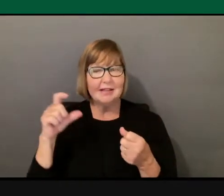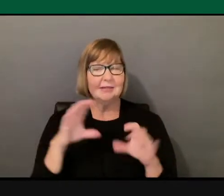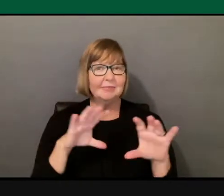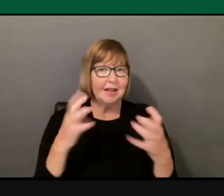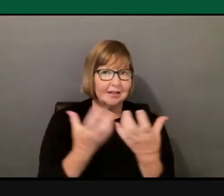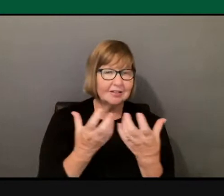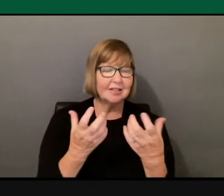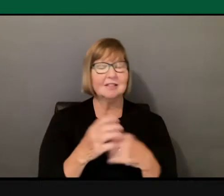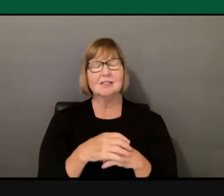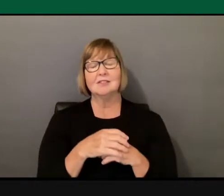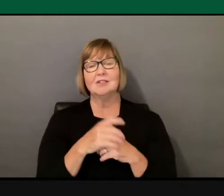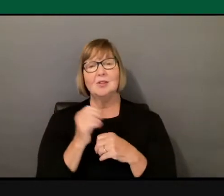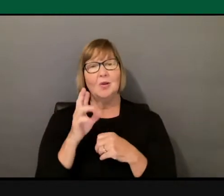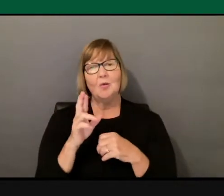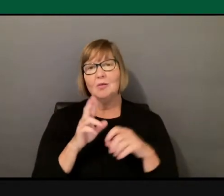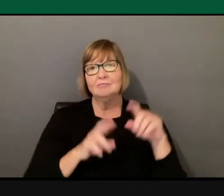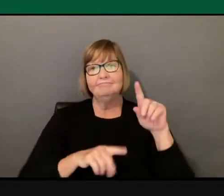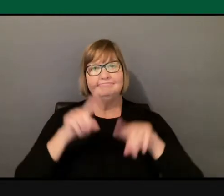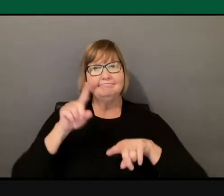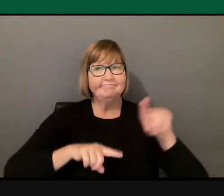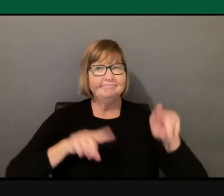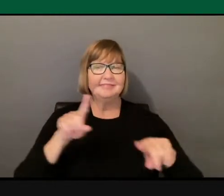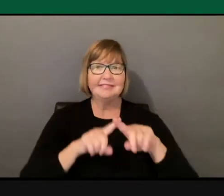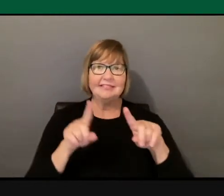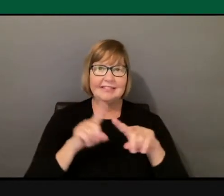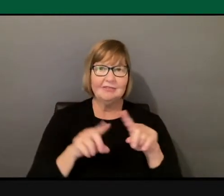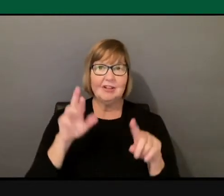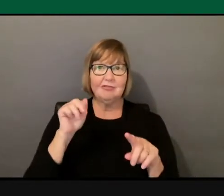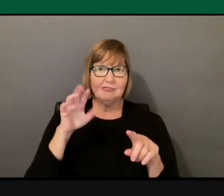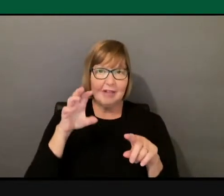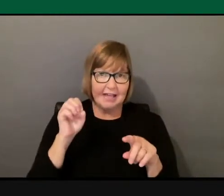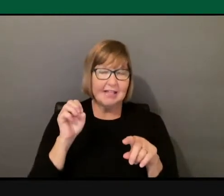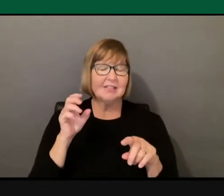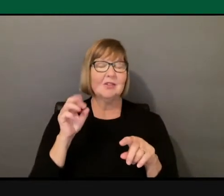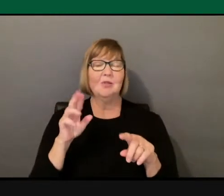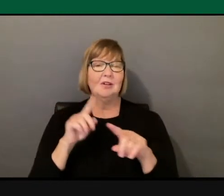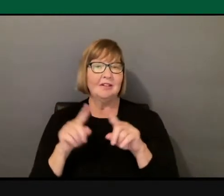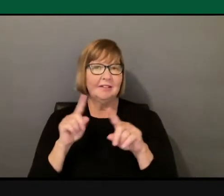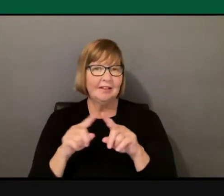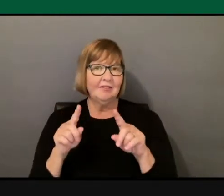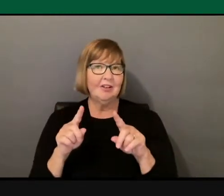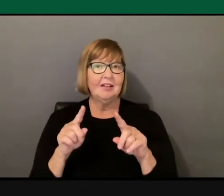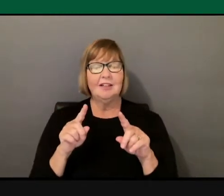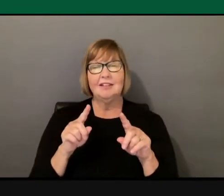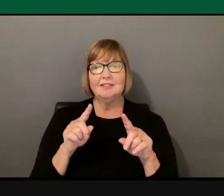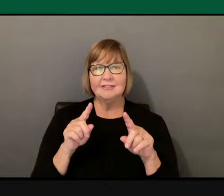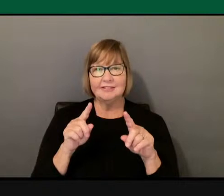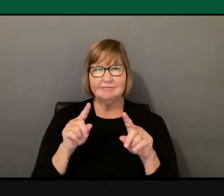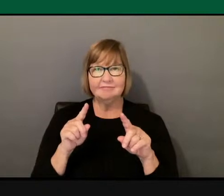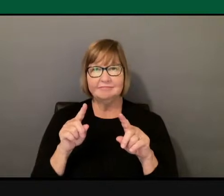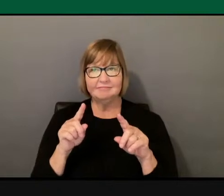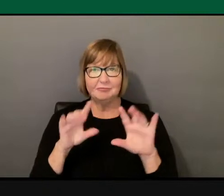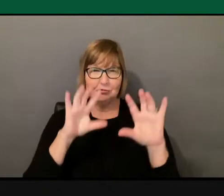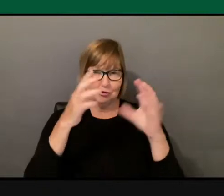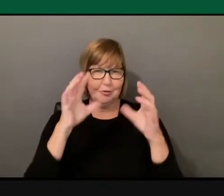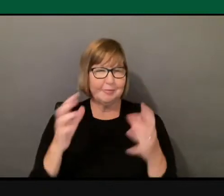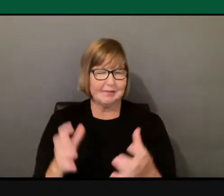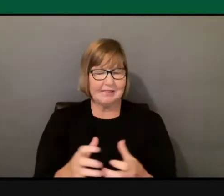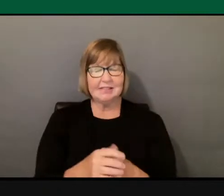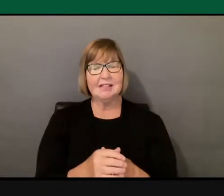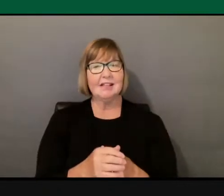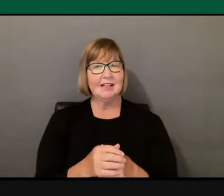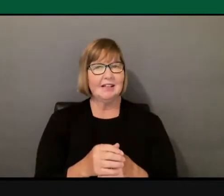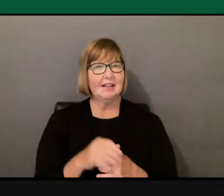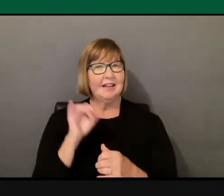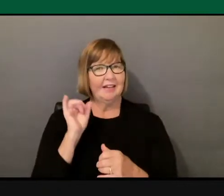different races or socioeconomic or things like that. So it's building these intentional groups. Those are people I